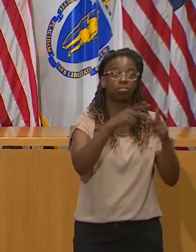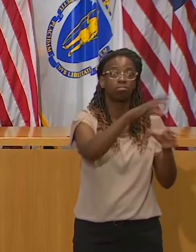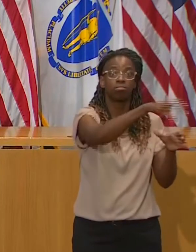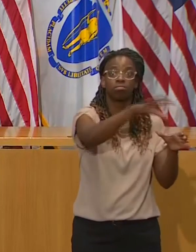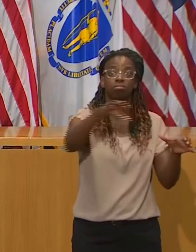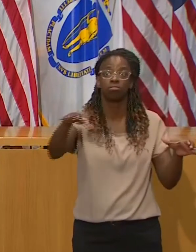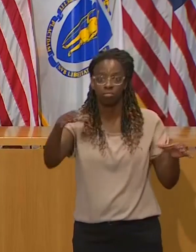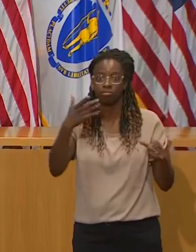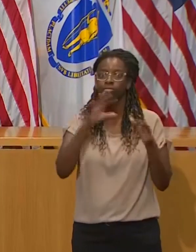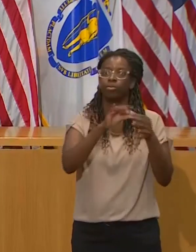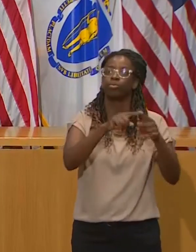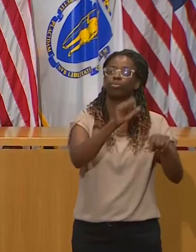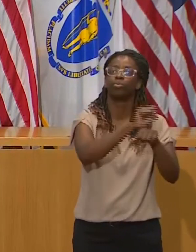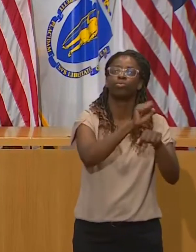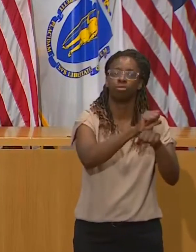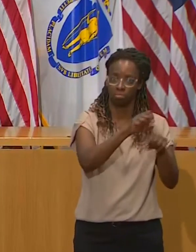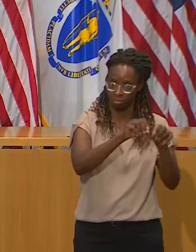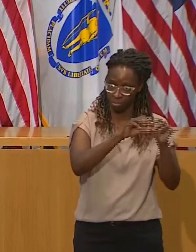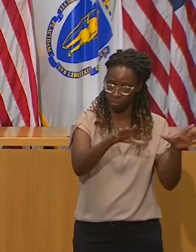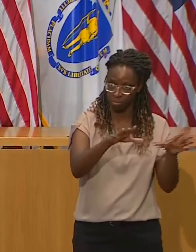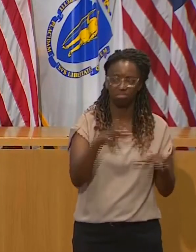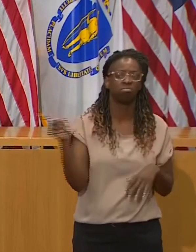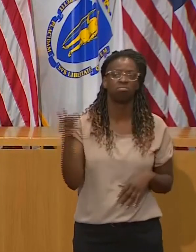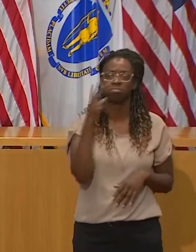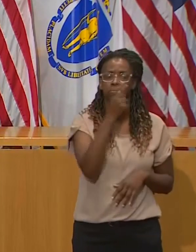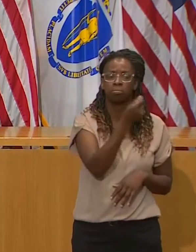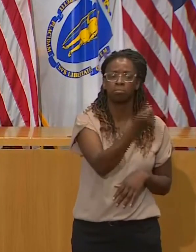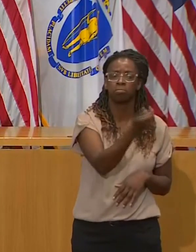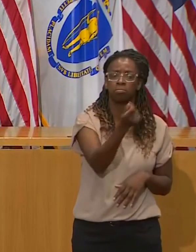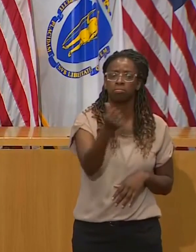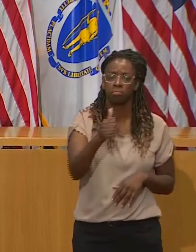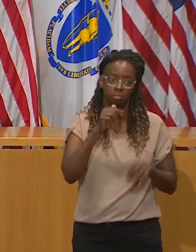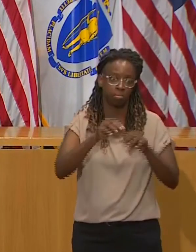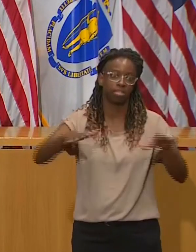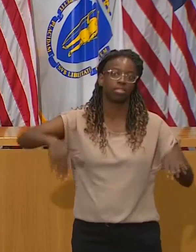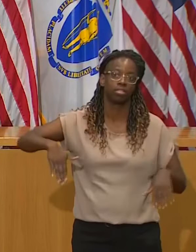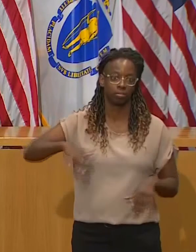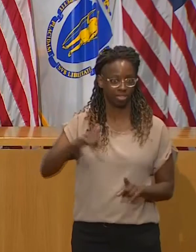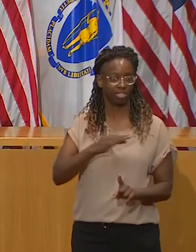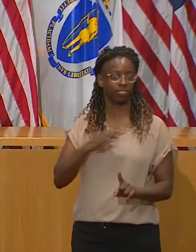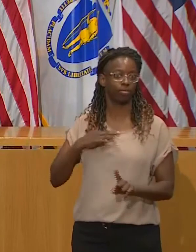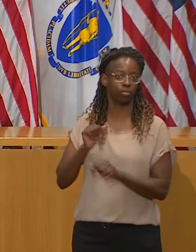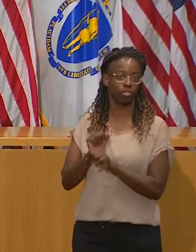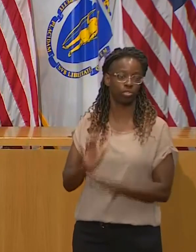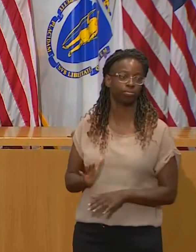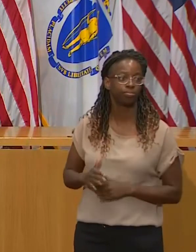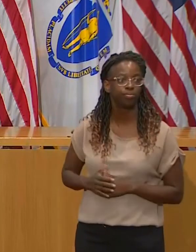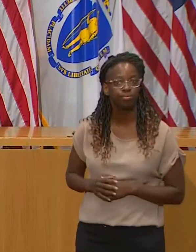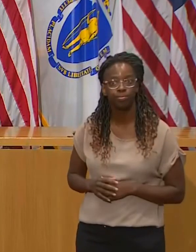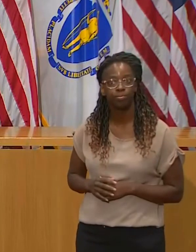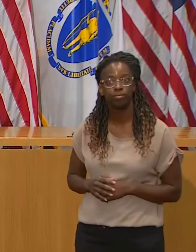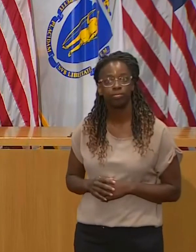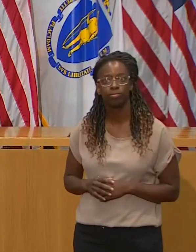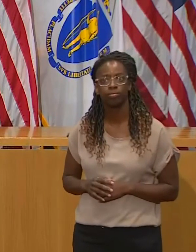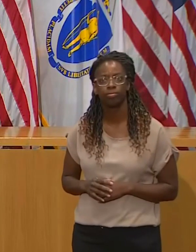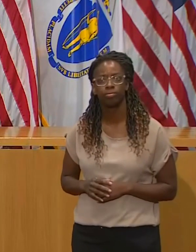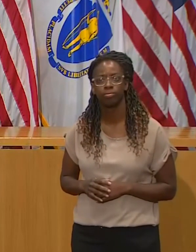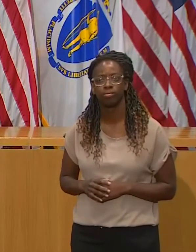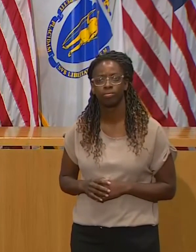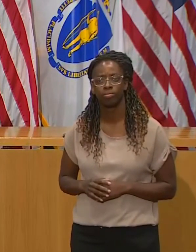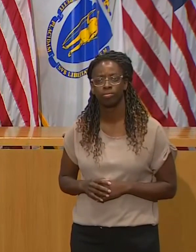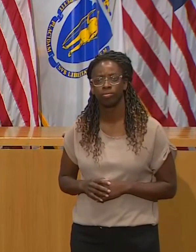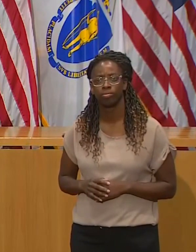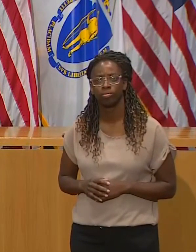Thursday. Governor, for a week away from the election, do you mind sharing sort of how you're thinking about voting and who you're